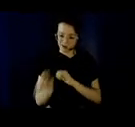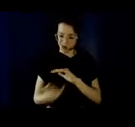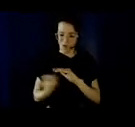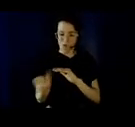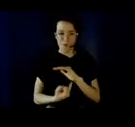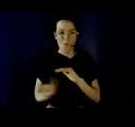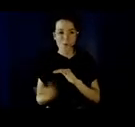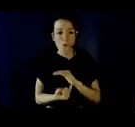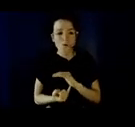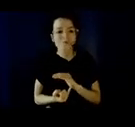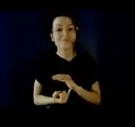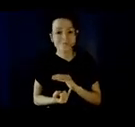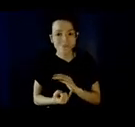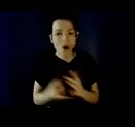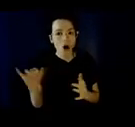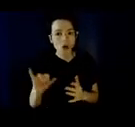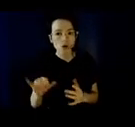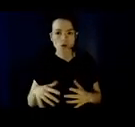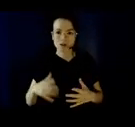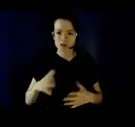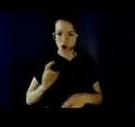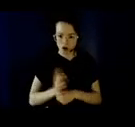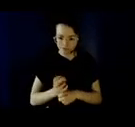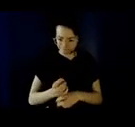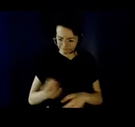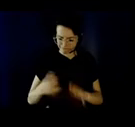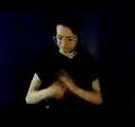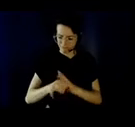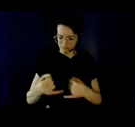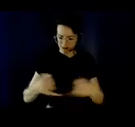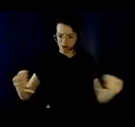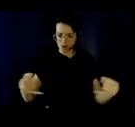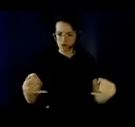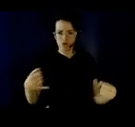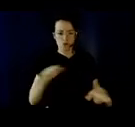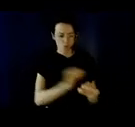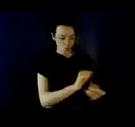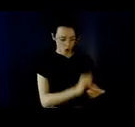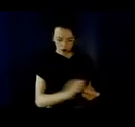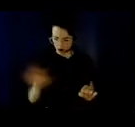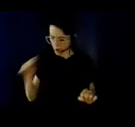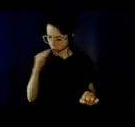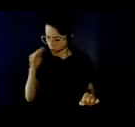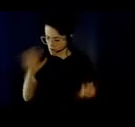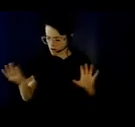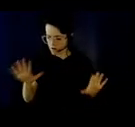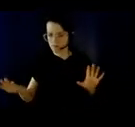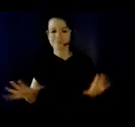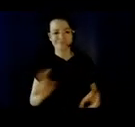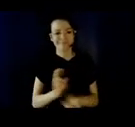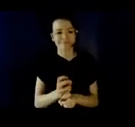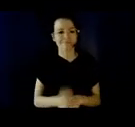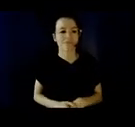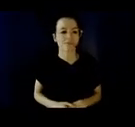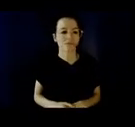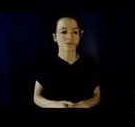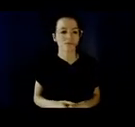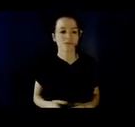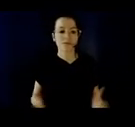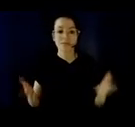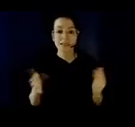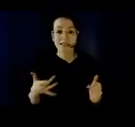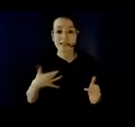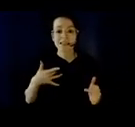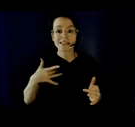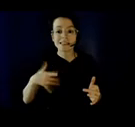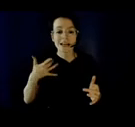home space. Sensory overload and greater difficulty reading the room, particularly for an autistic instructor